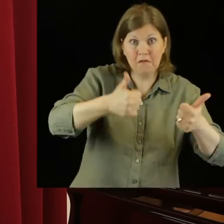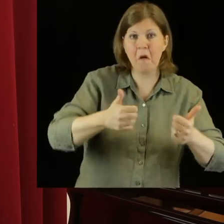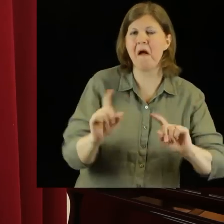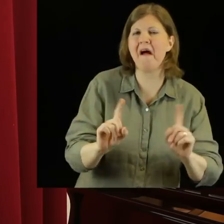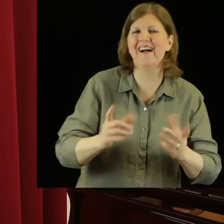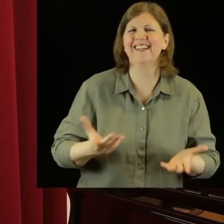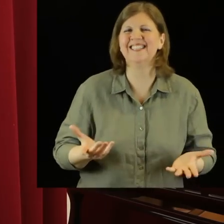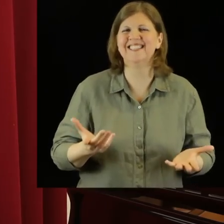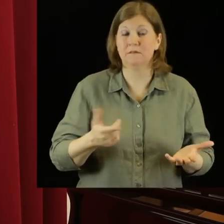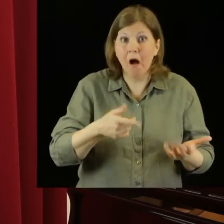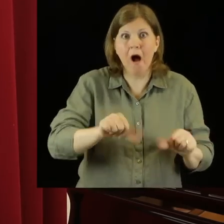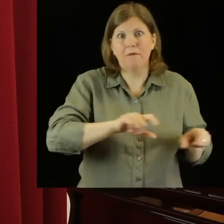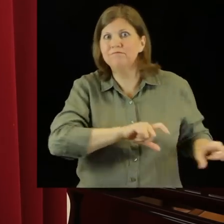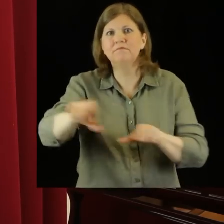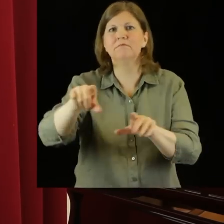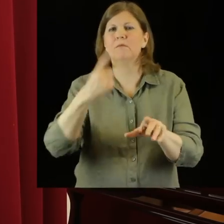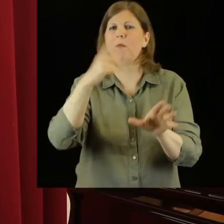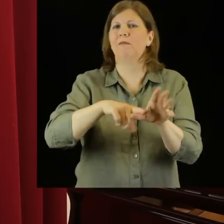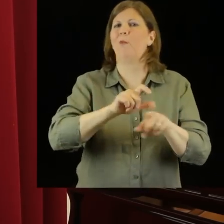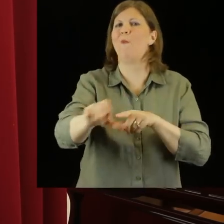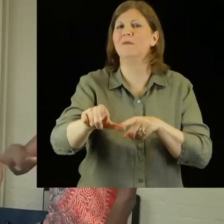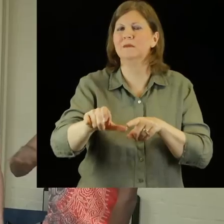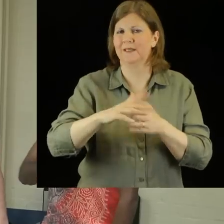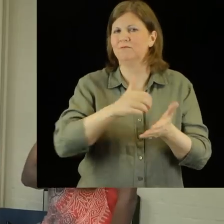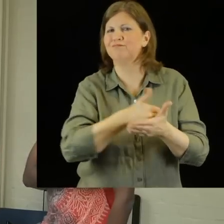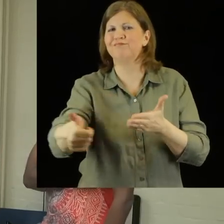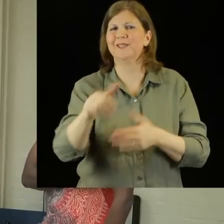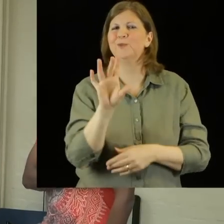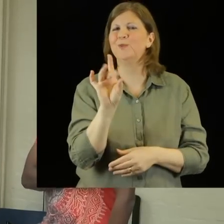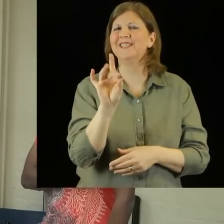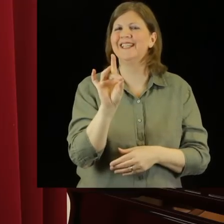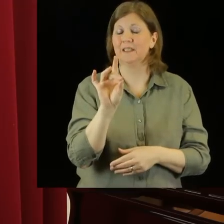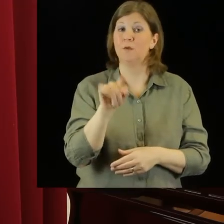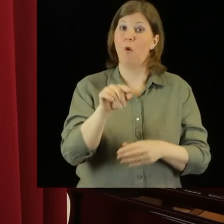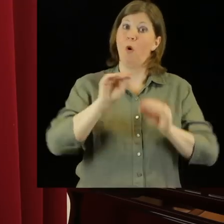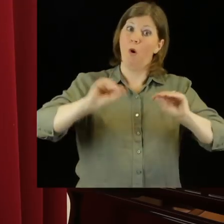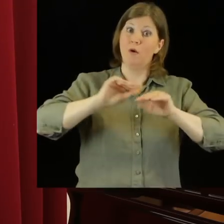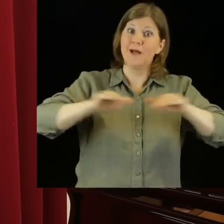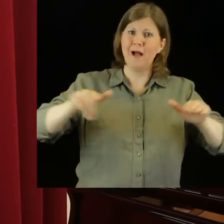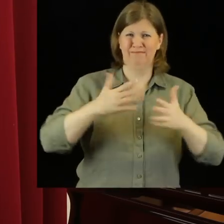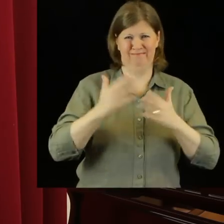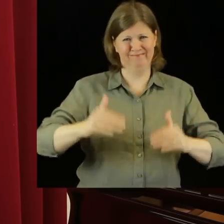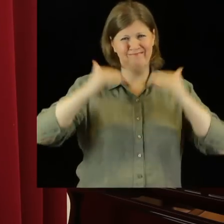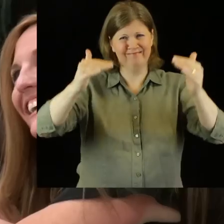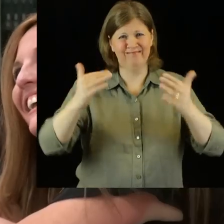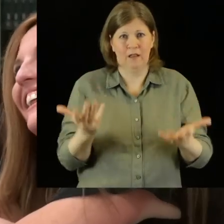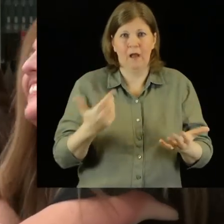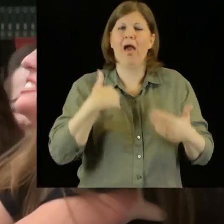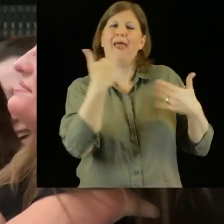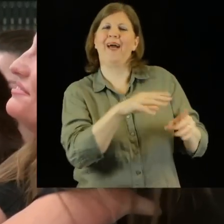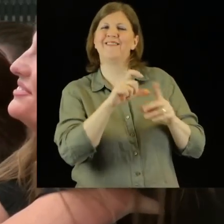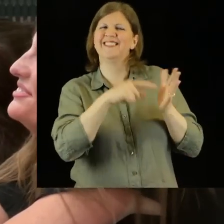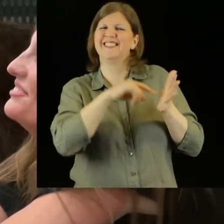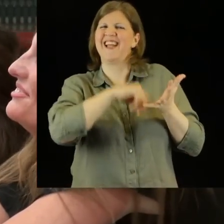or not. And then it went on to a year course, which is fun every Tuesday. The teaching standards is really, really high.